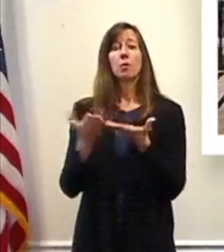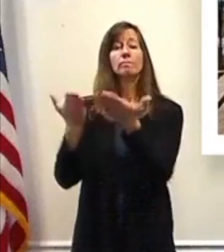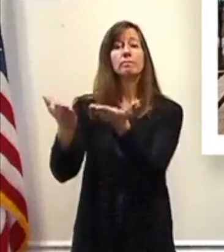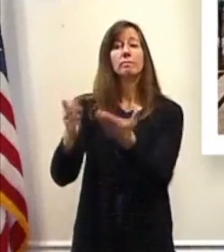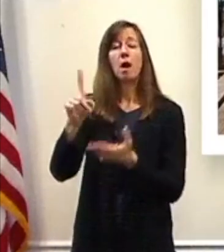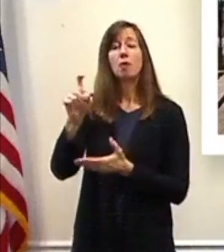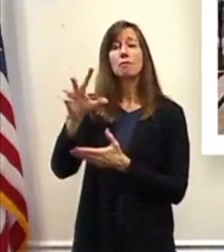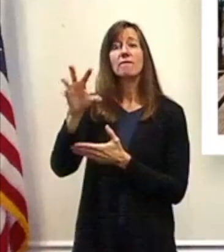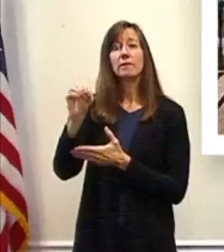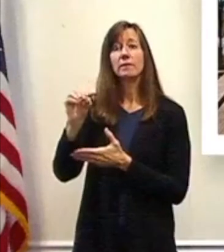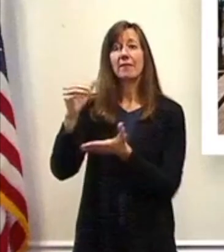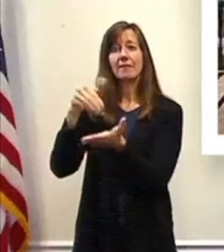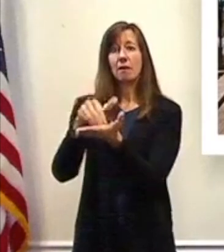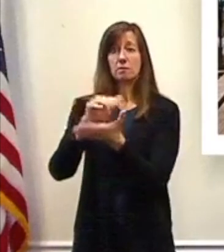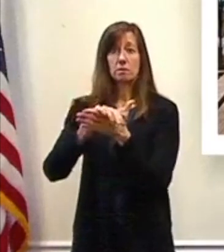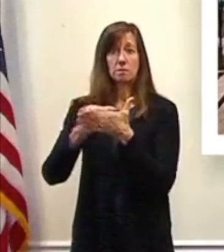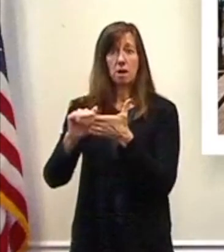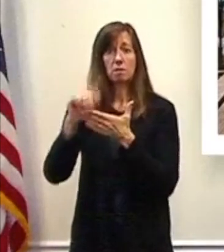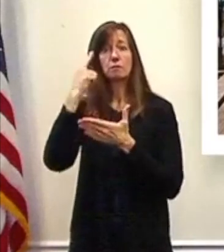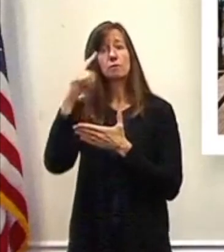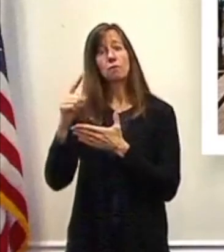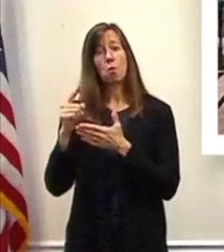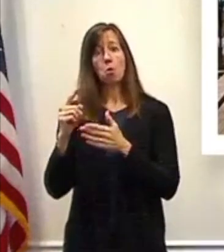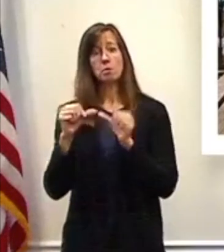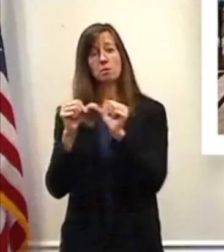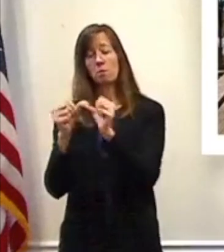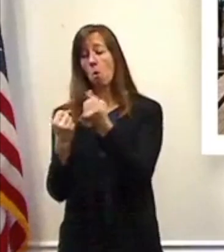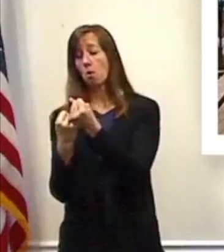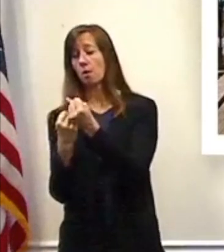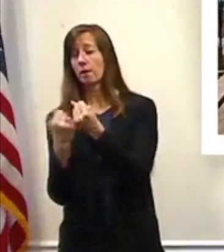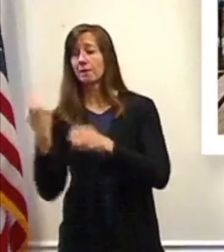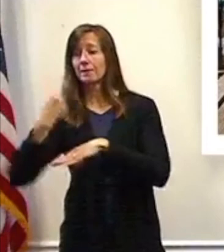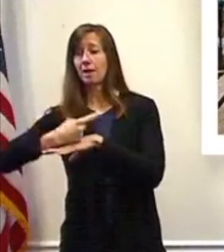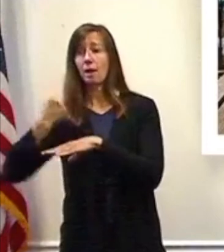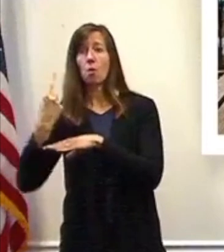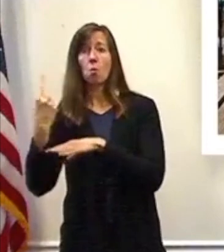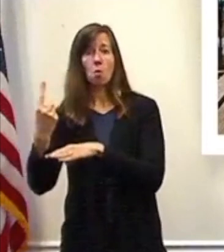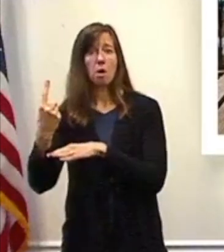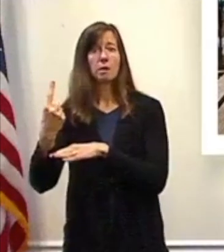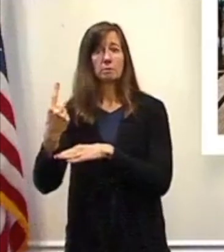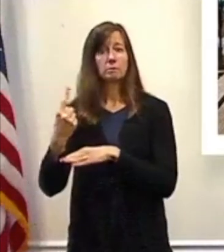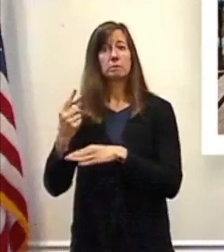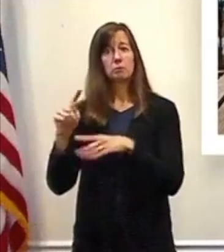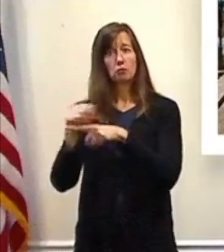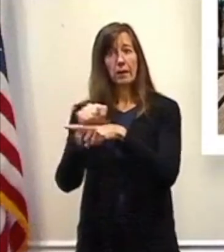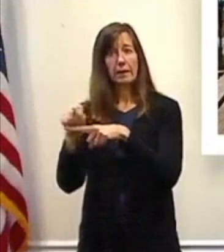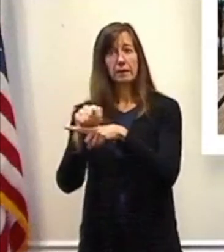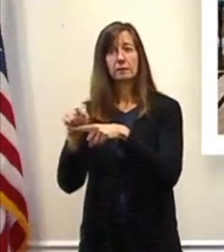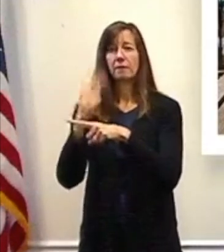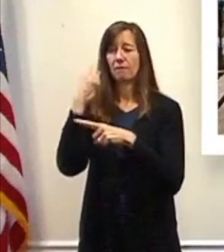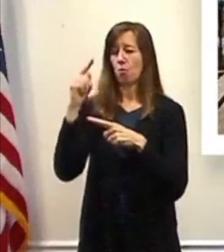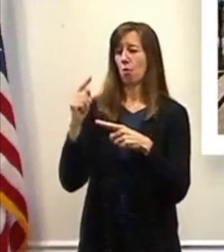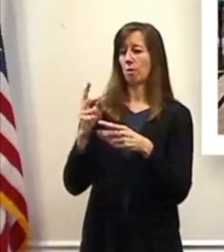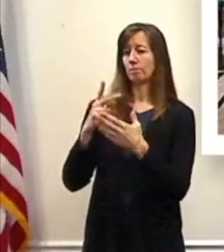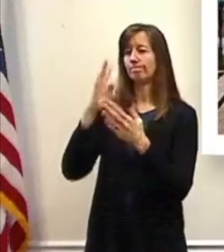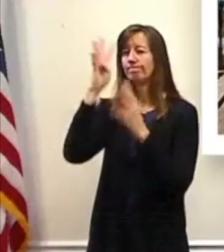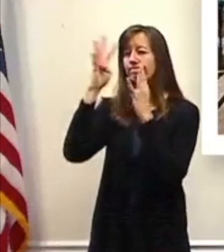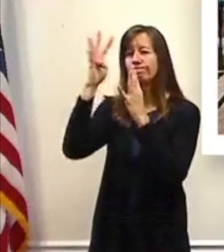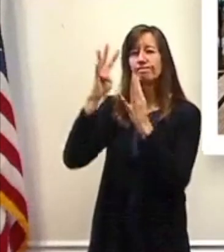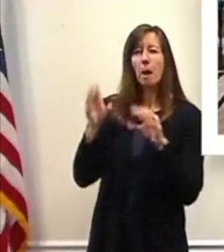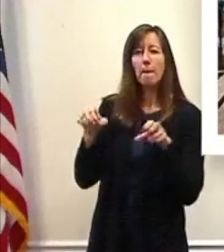of daycare, supporting the Day 1 initiative to create higher quality daycare opportunities for young people, in particular an